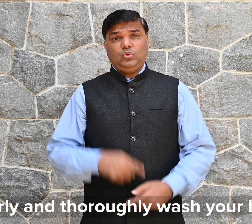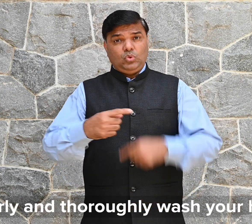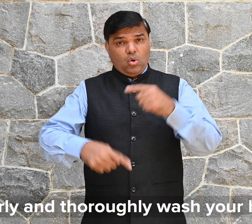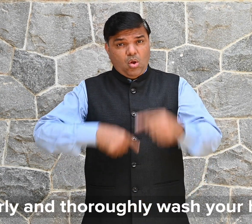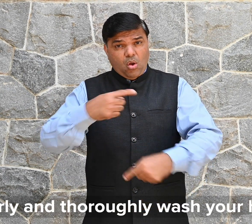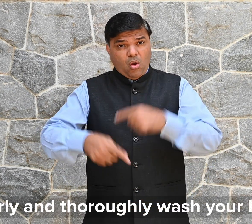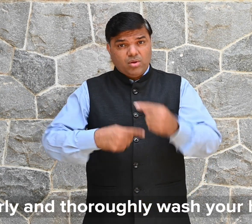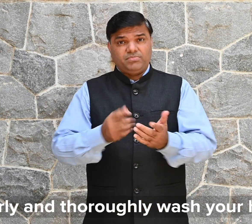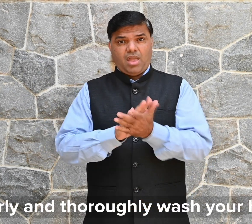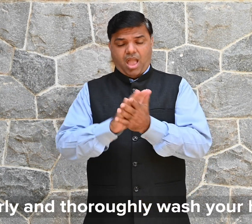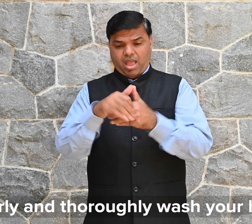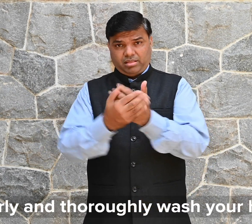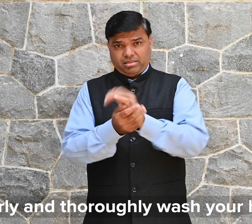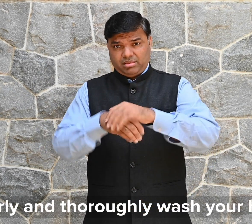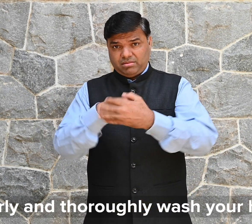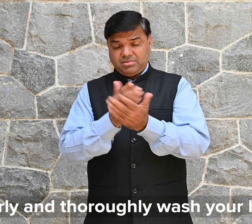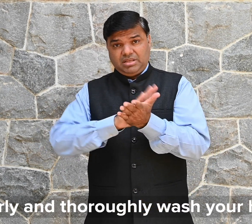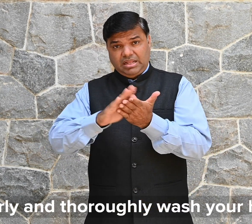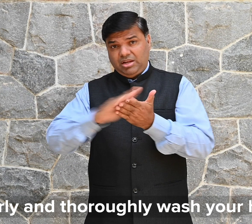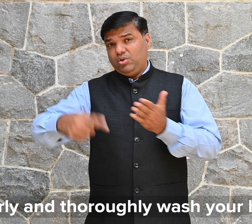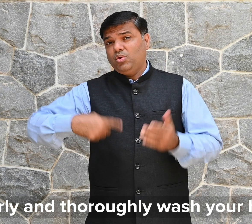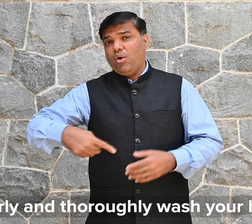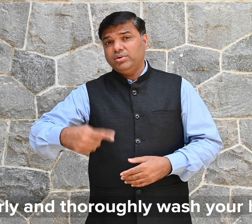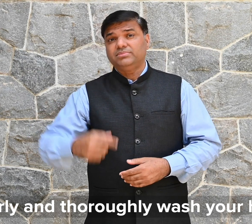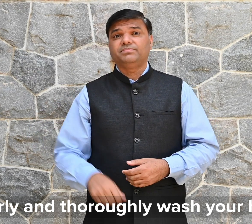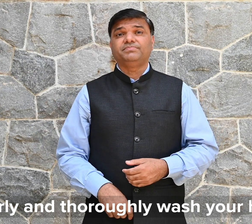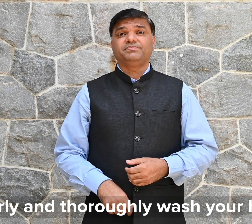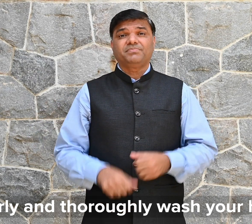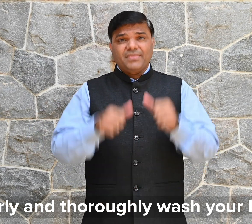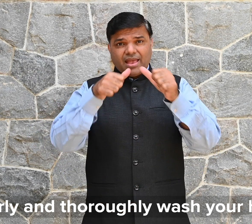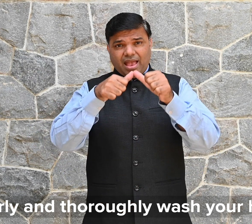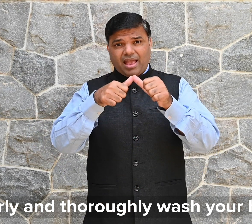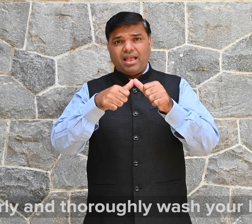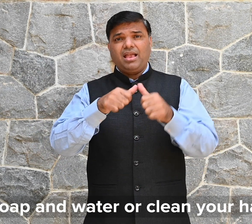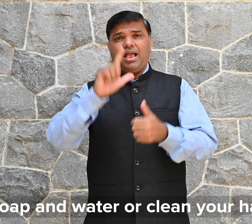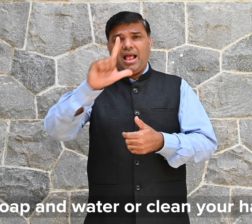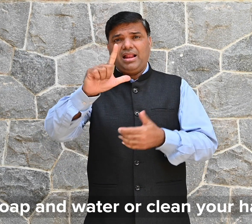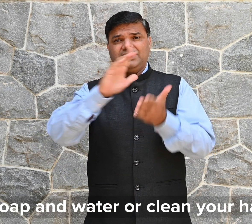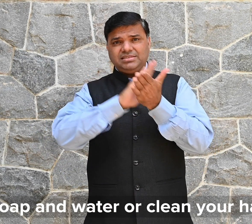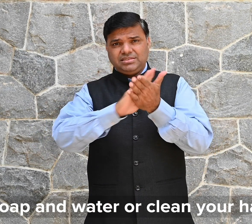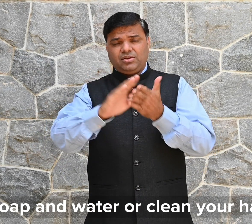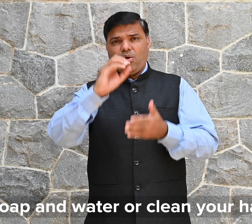Regularly and thoroughly wash your hands with soap and water or